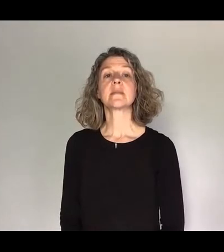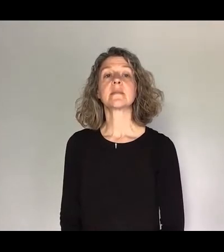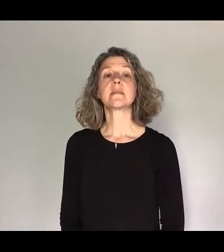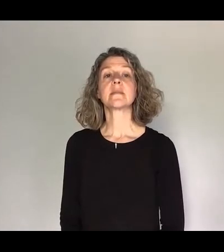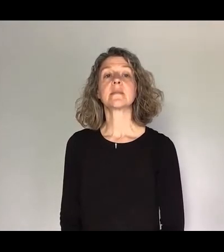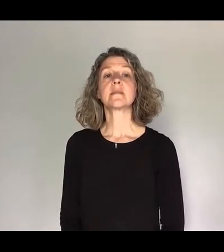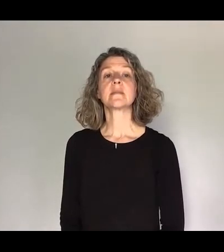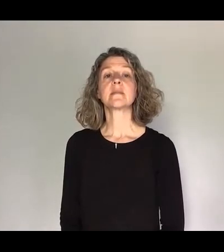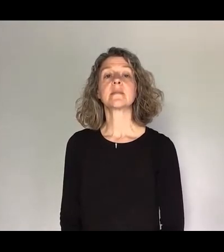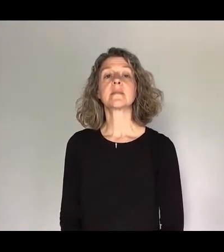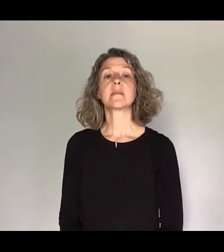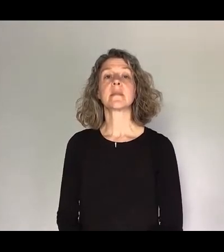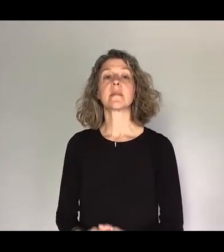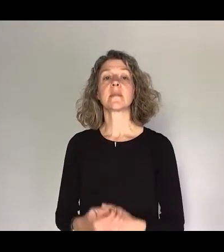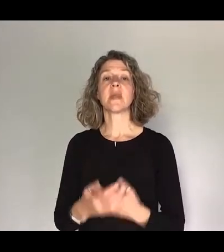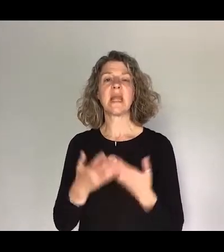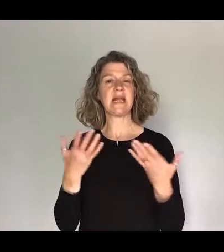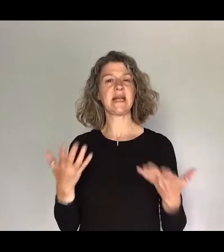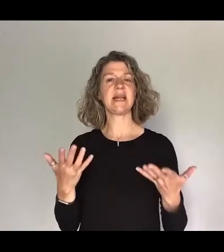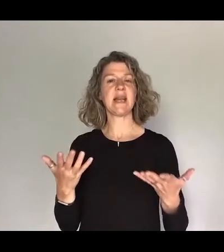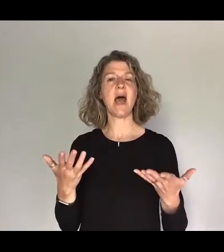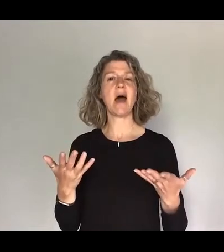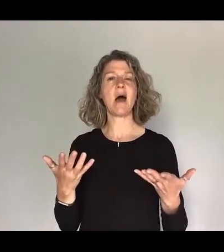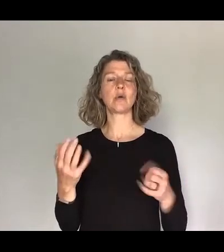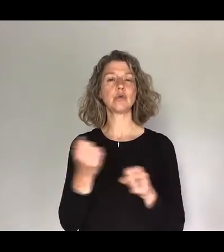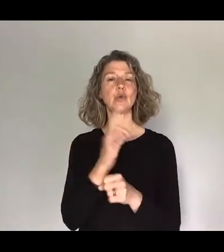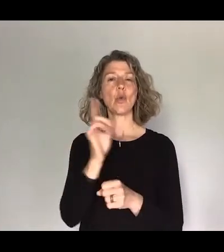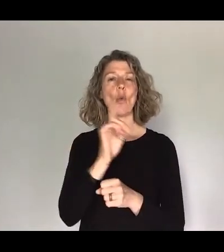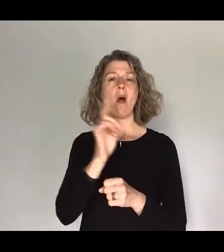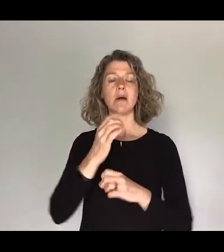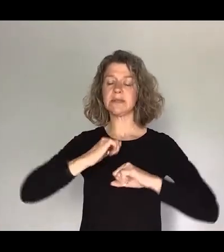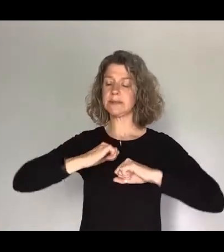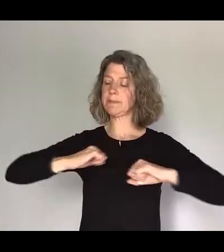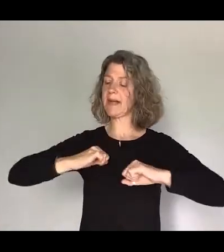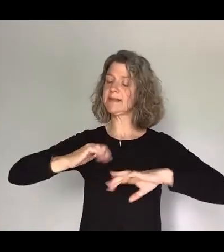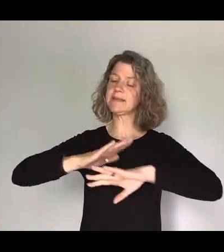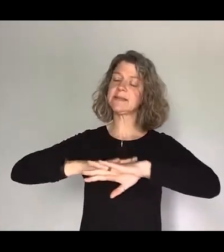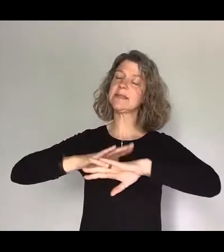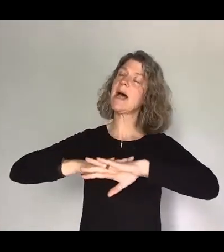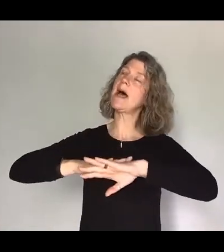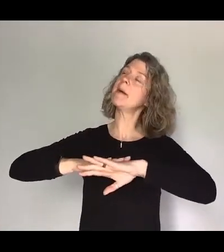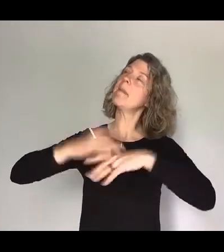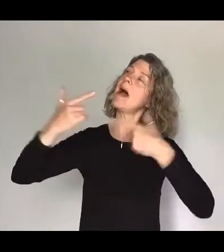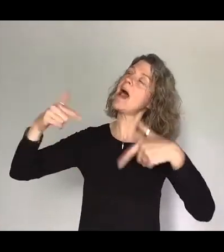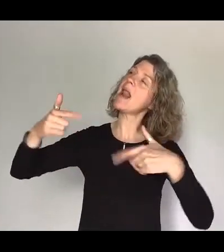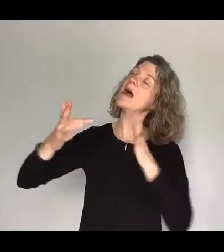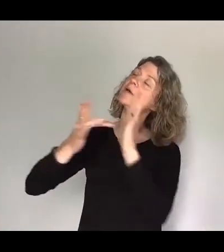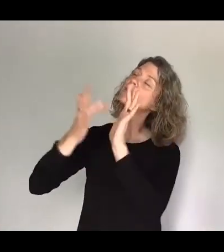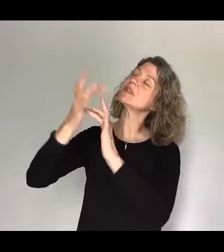we're going to make space now for that encounter with Jesus and so you might want to do whatever you have to do to make yourself available I find it helpful